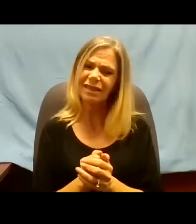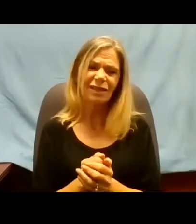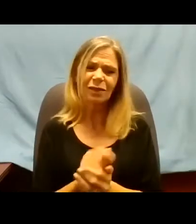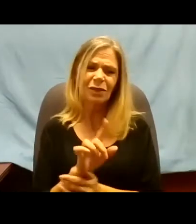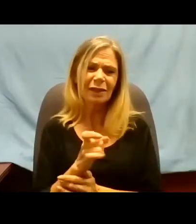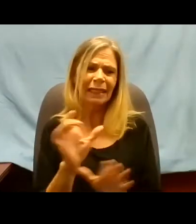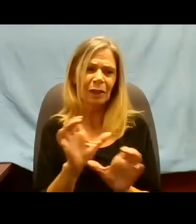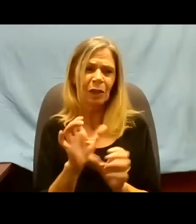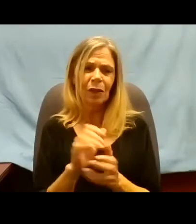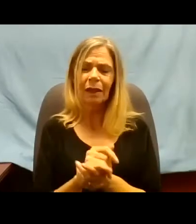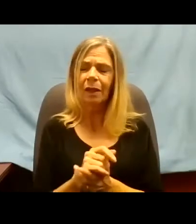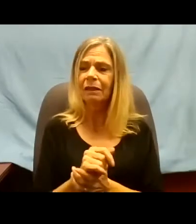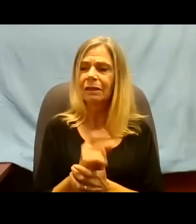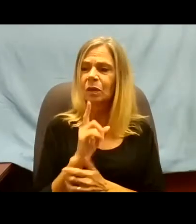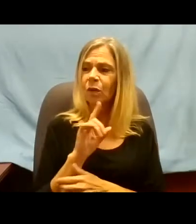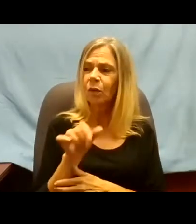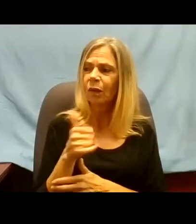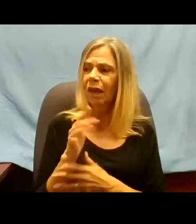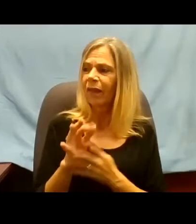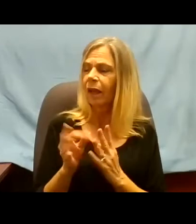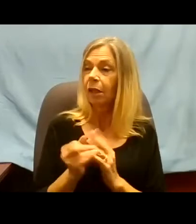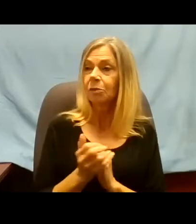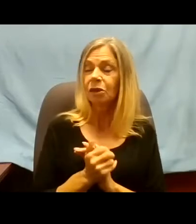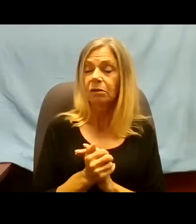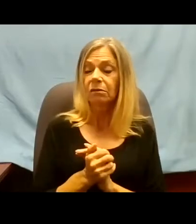What's the options? They said, well, you could adopt them.